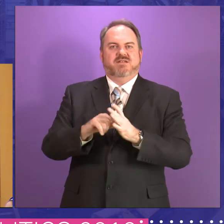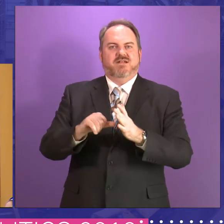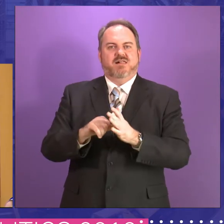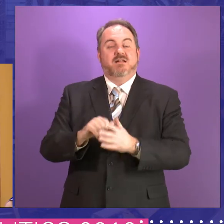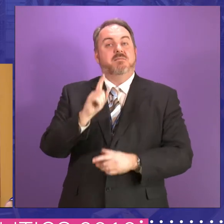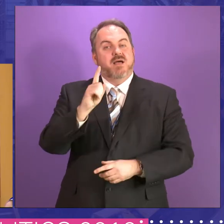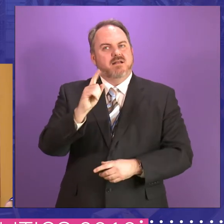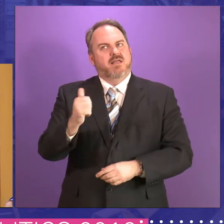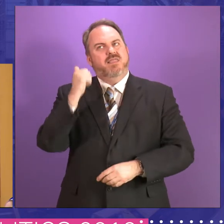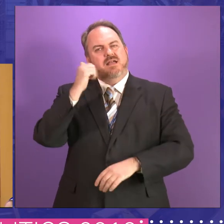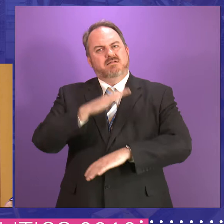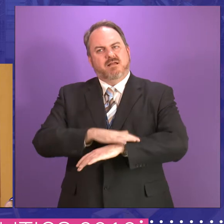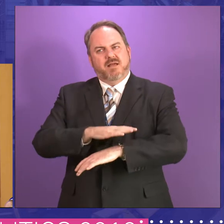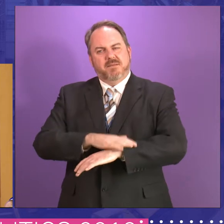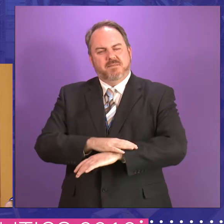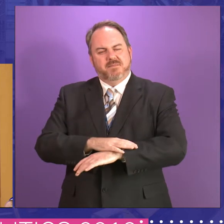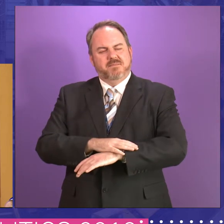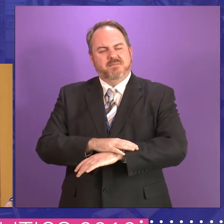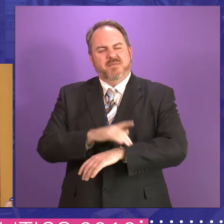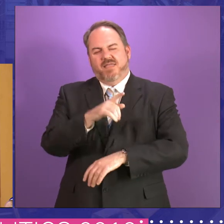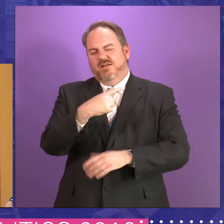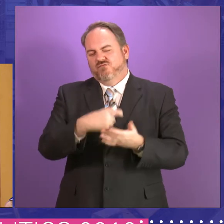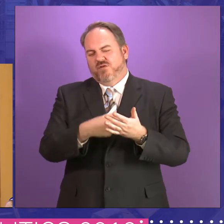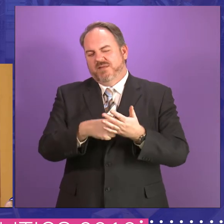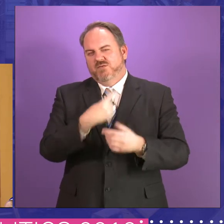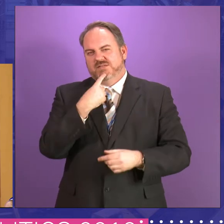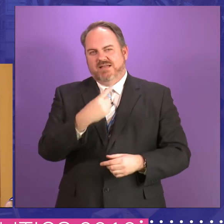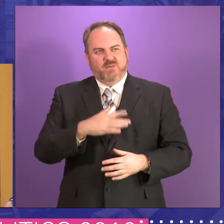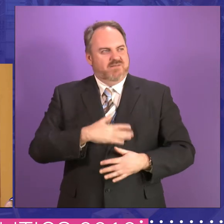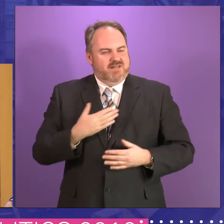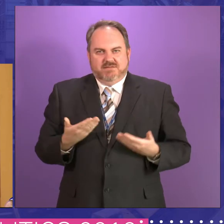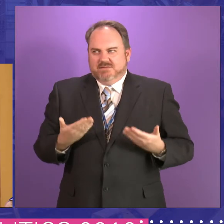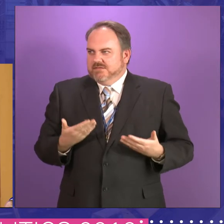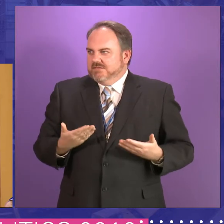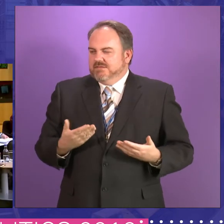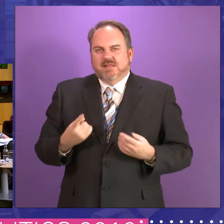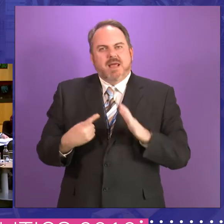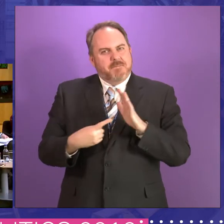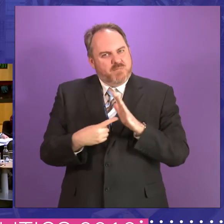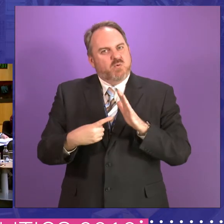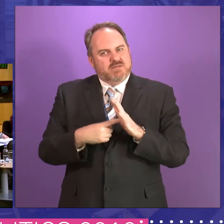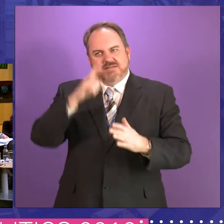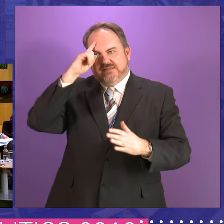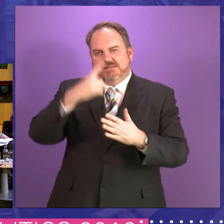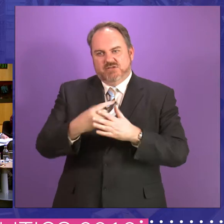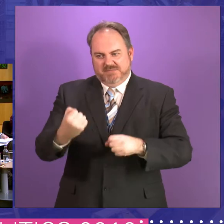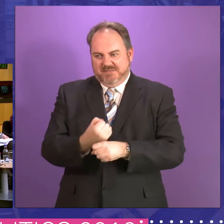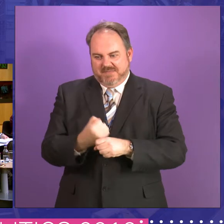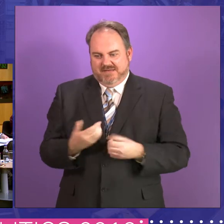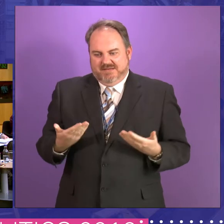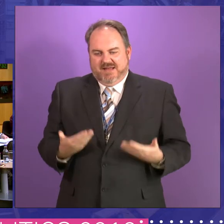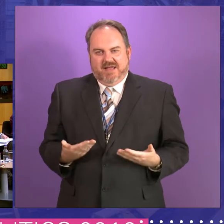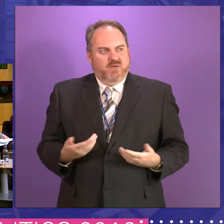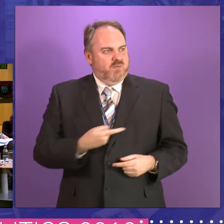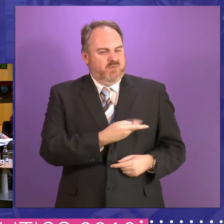huge sense of, and I think you referred to it, Robin, this immediacy, that there were very important decision makers just sitting along